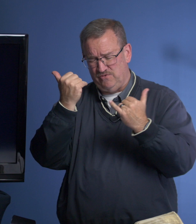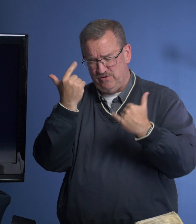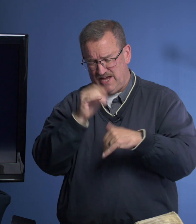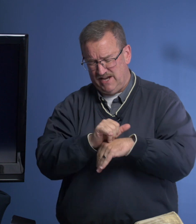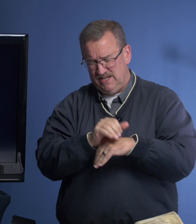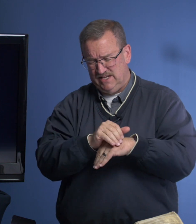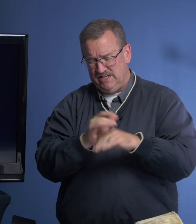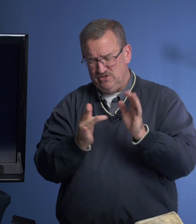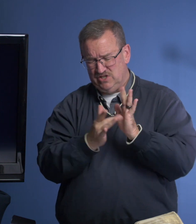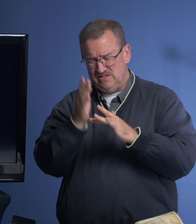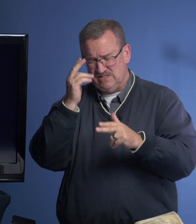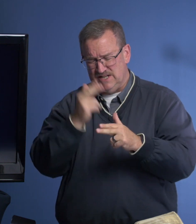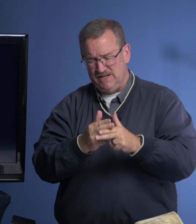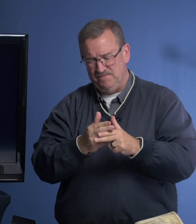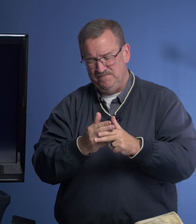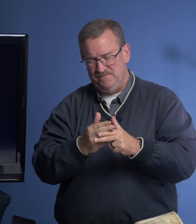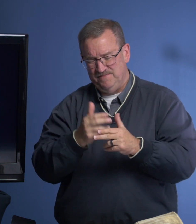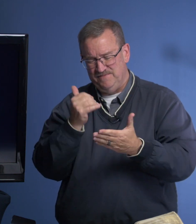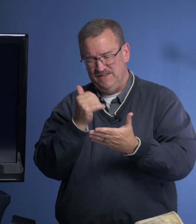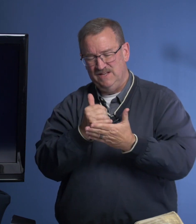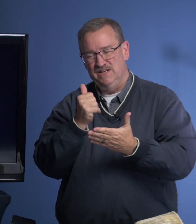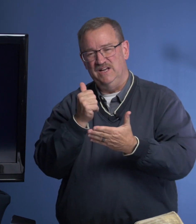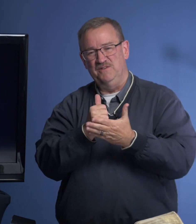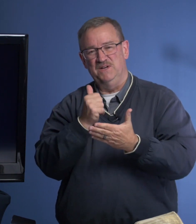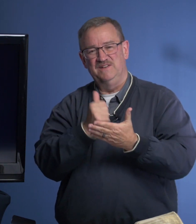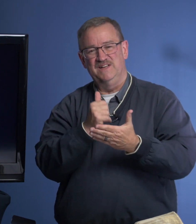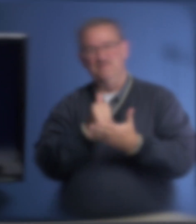you for that in Jesus' name. Amen. Amen.